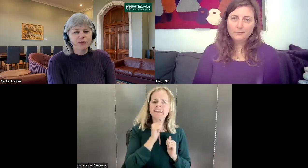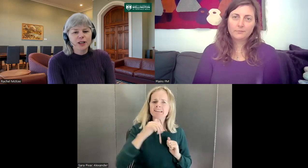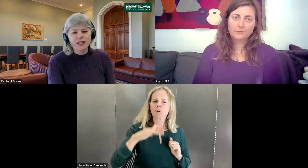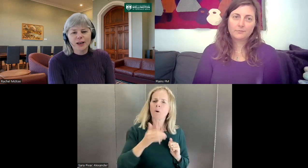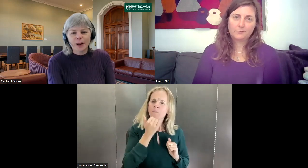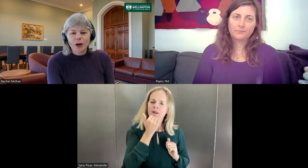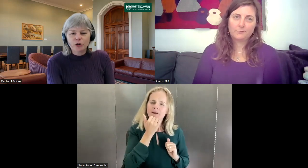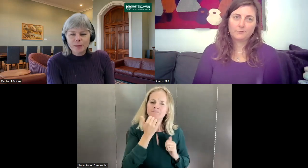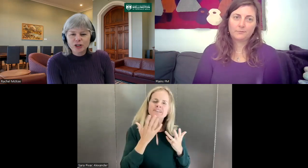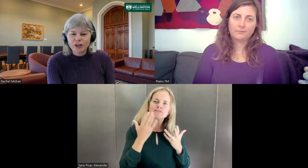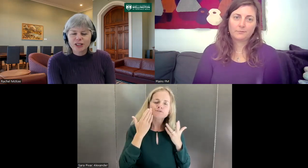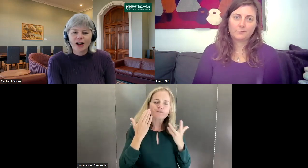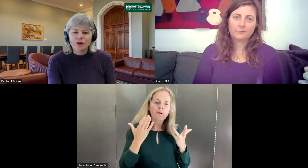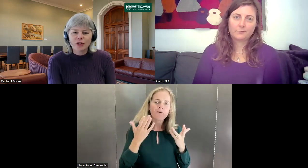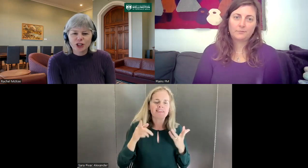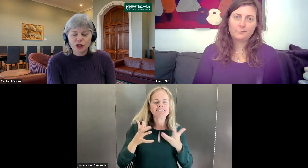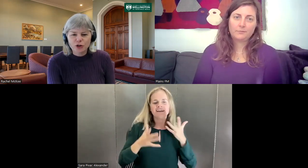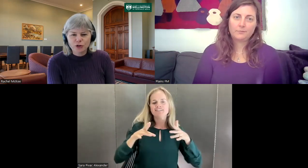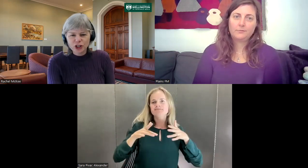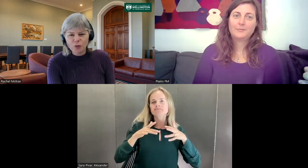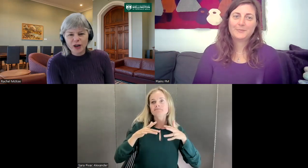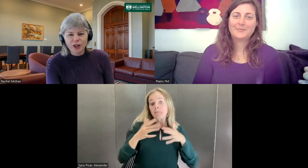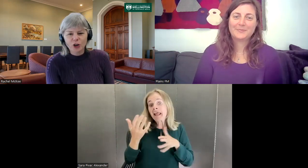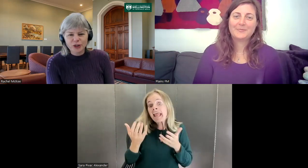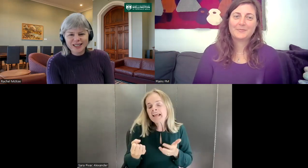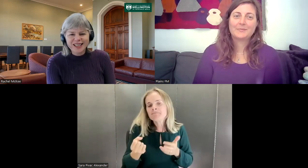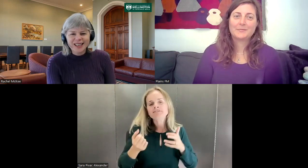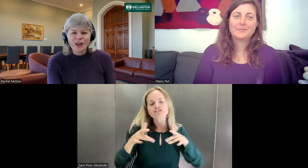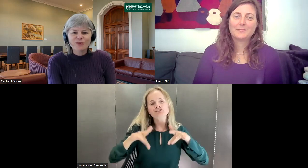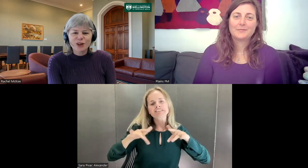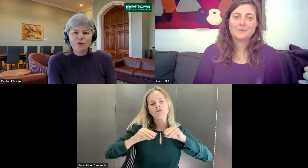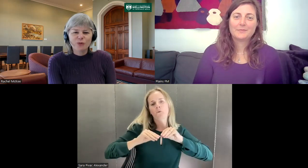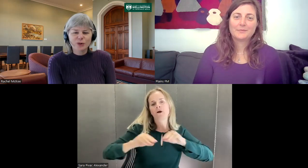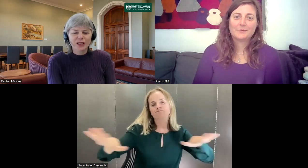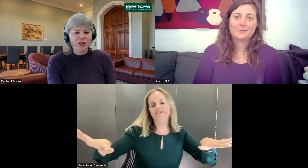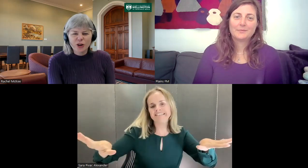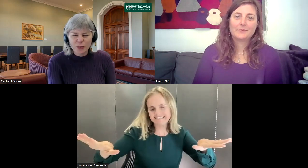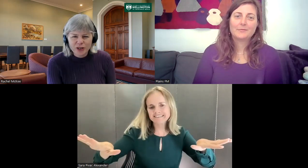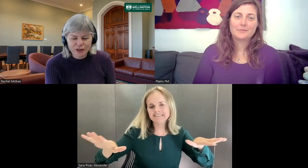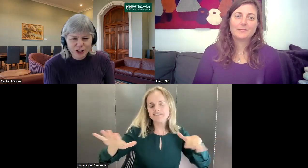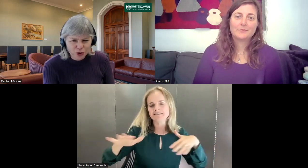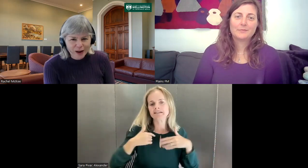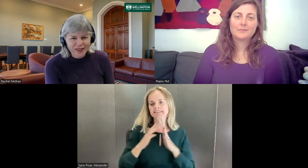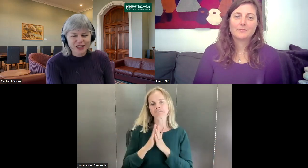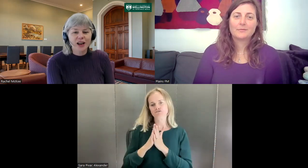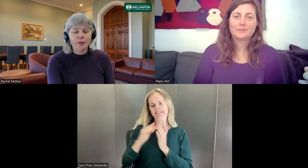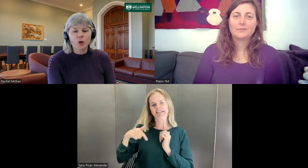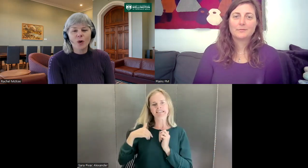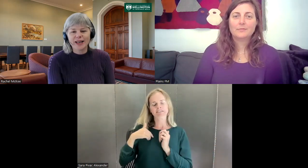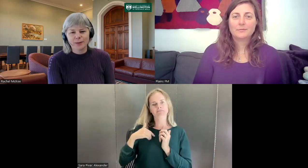the agreement on a sign reaches a certain threshold, we'll include it. If people say no, we're not really sure about that sign, then we'll wait a bit